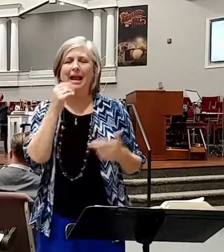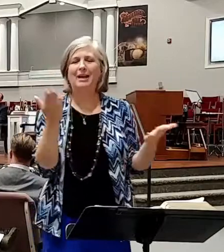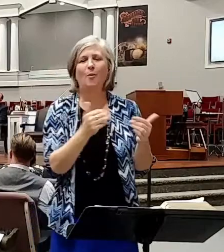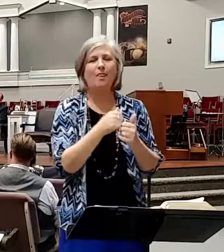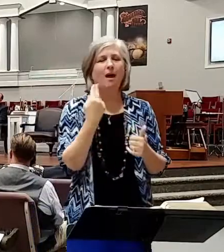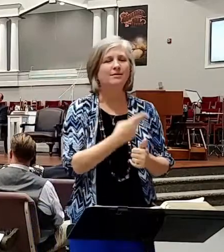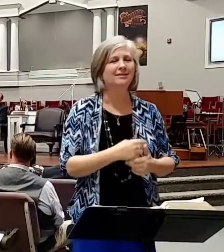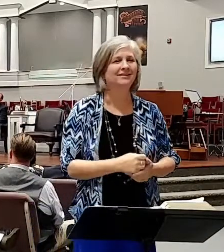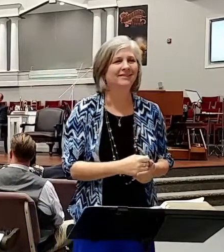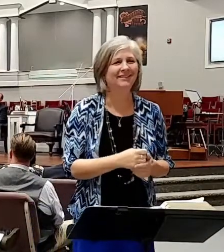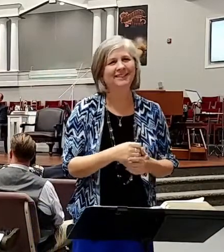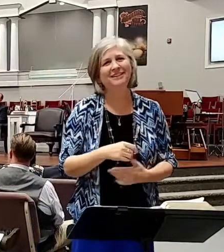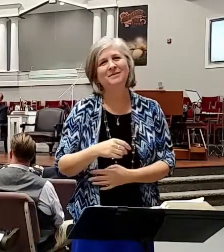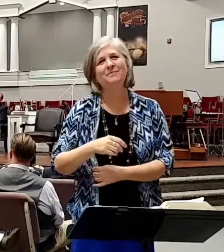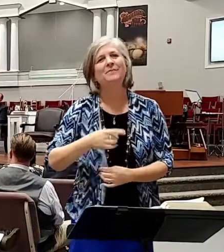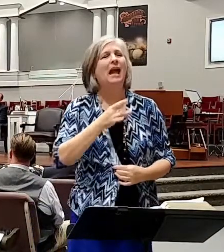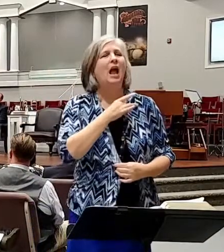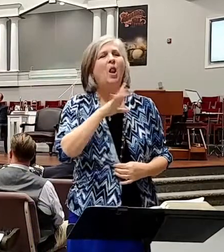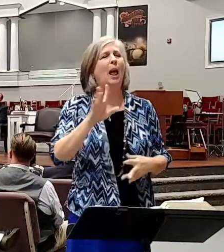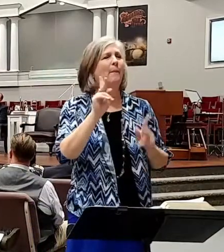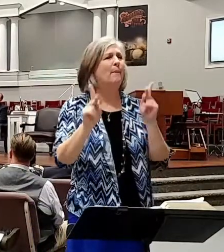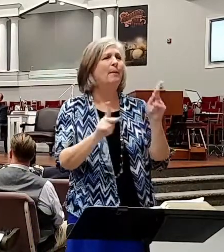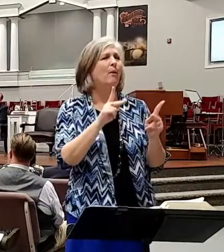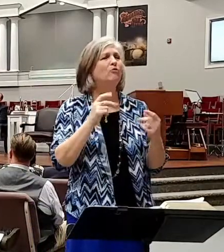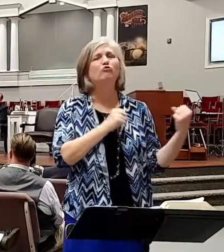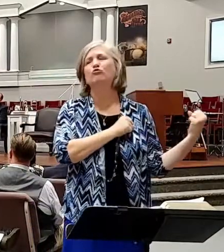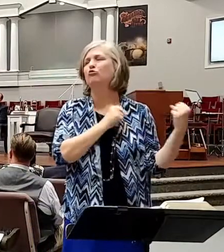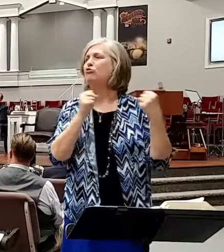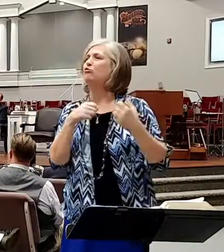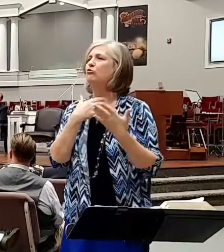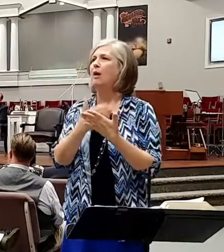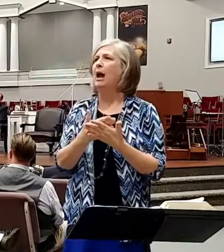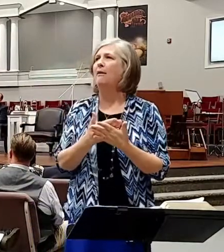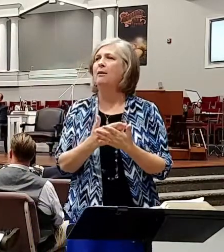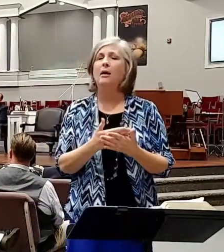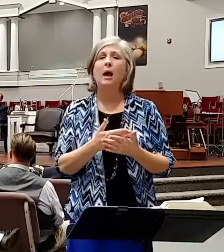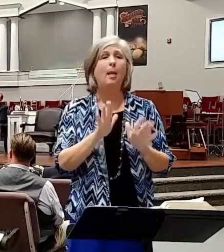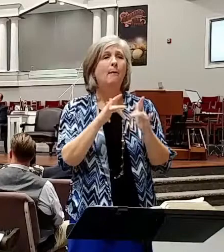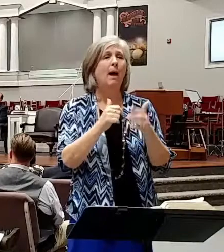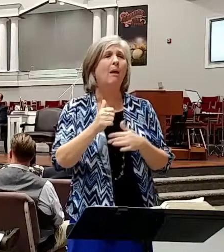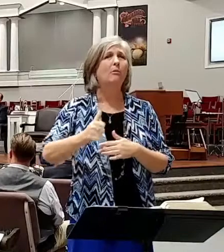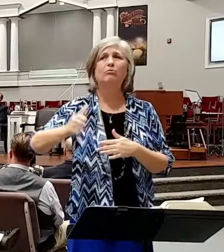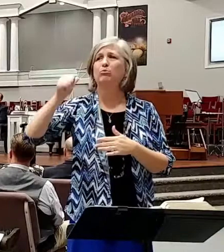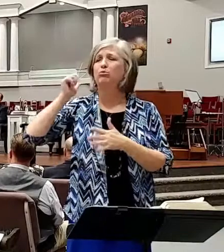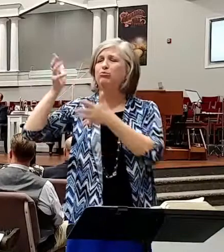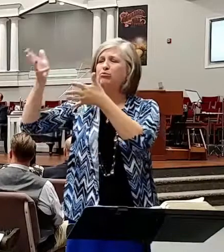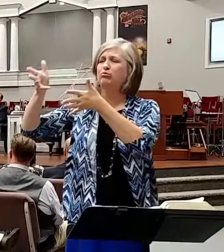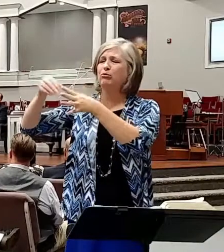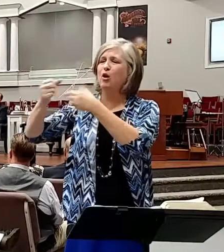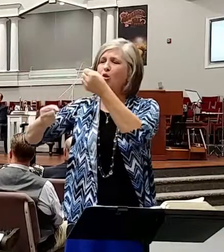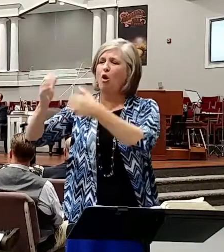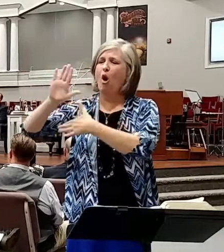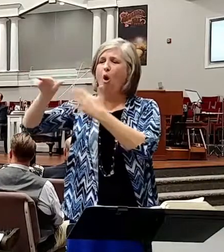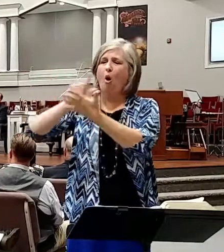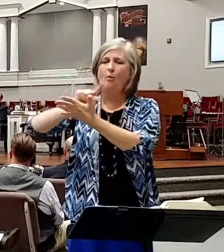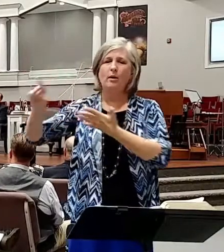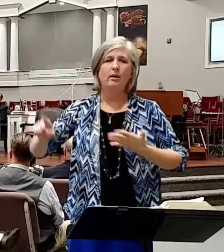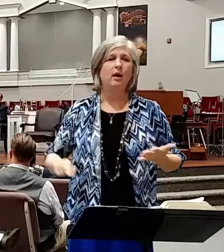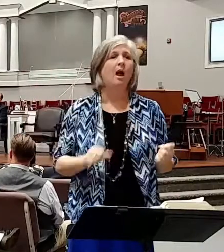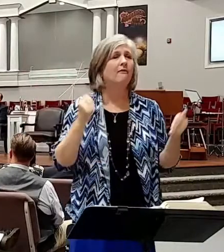I don't like to see people pull up in our parking lot and they got Bibles on the back dash of their car that's been sitting there all week. I fear that if we blew all the dust